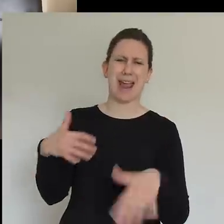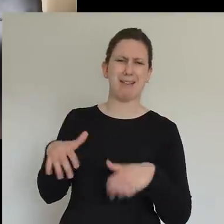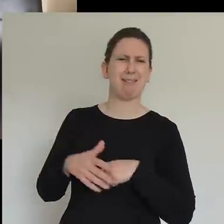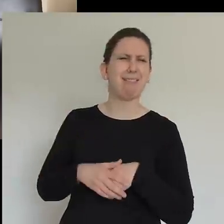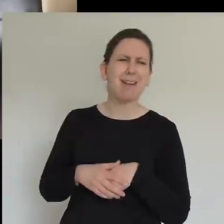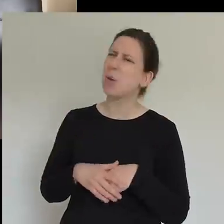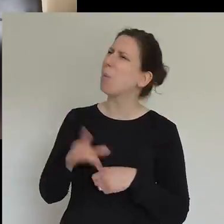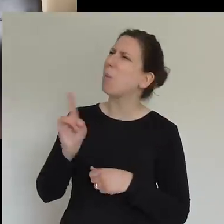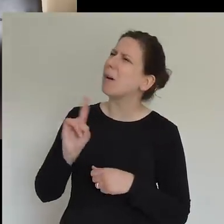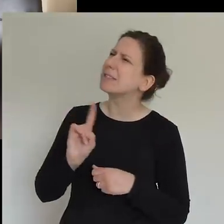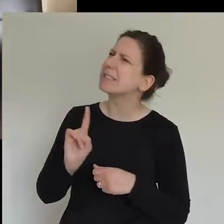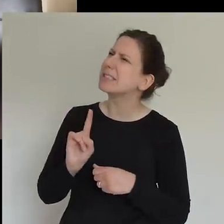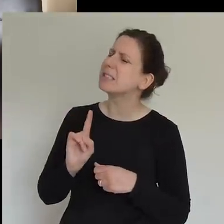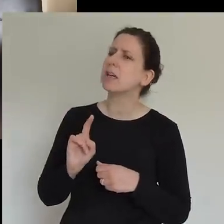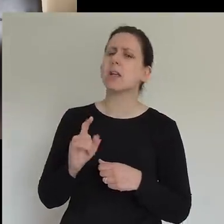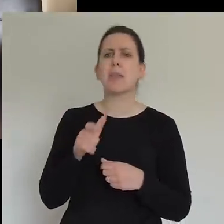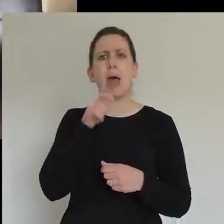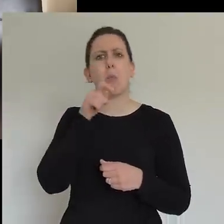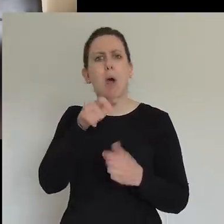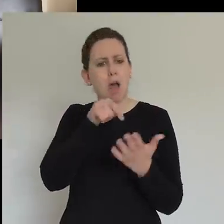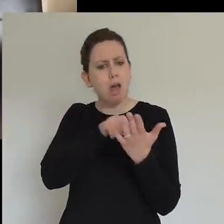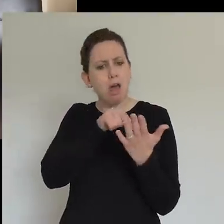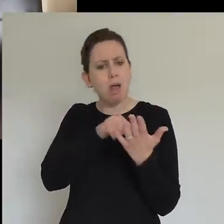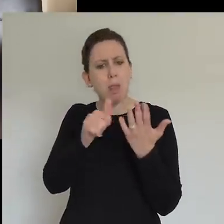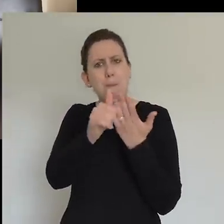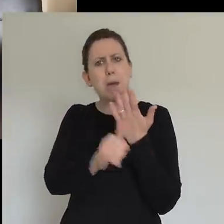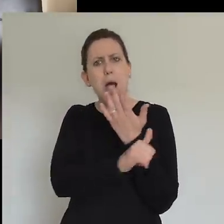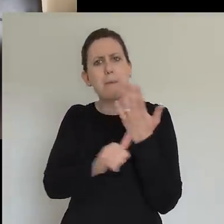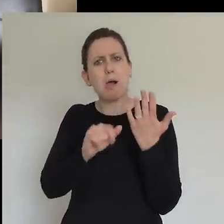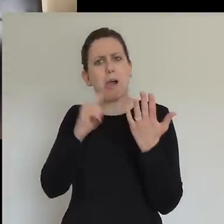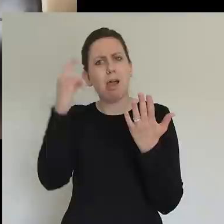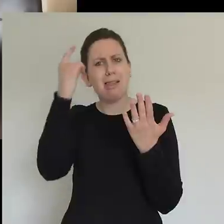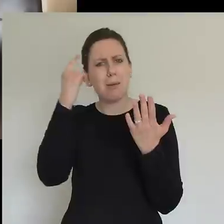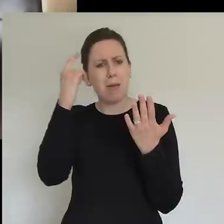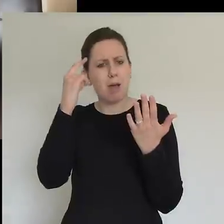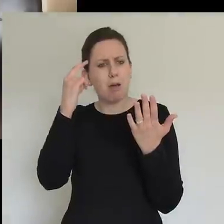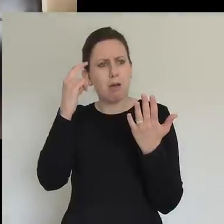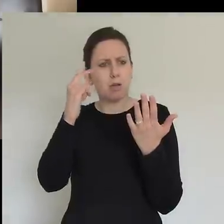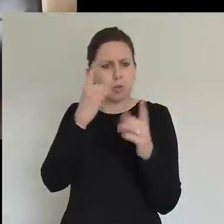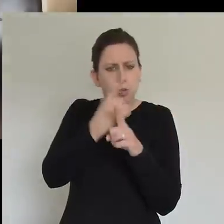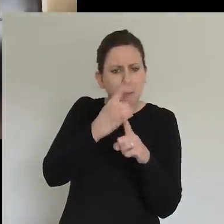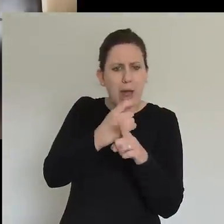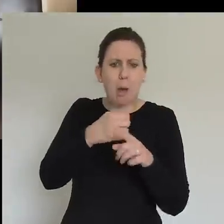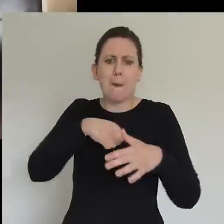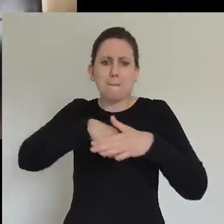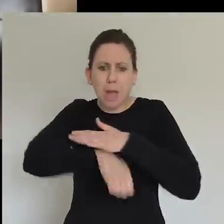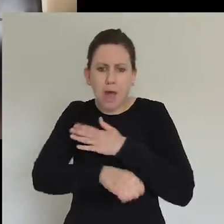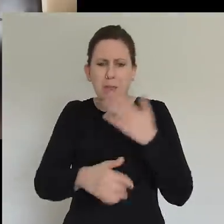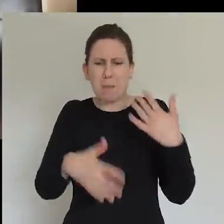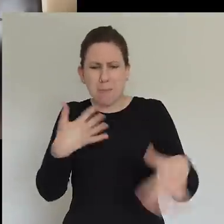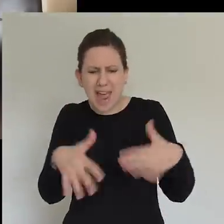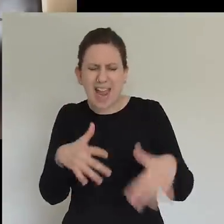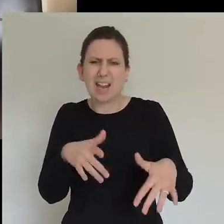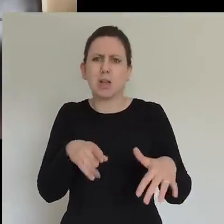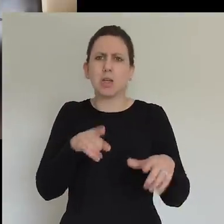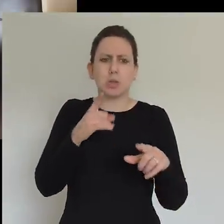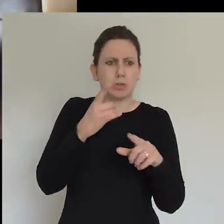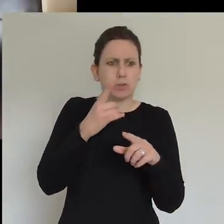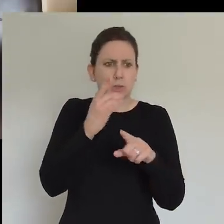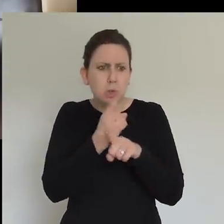And, and thinking, you know, when birth pains are recorded, it talks about famines and earthquakes, and, and rumors of wars and wars. And these are